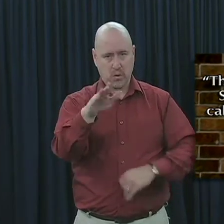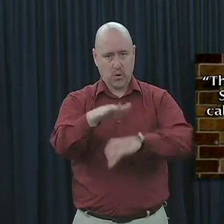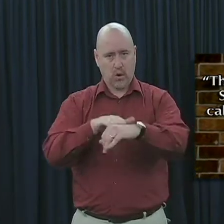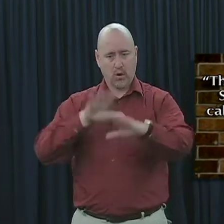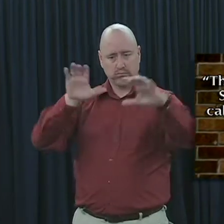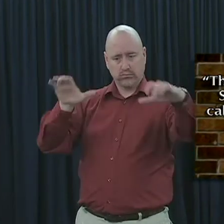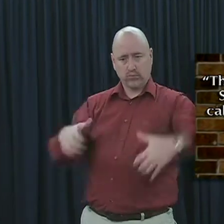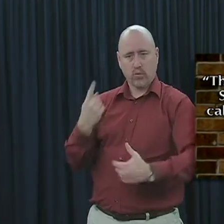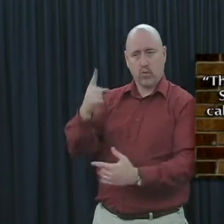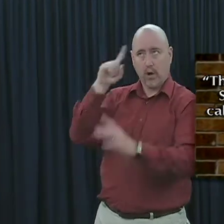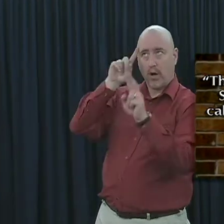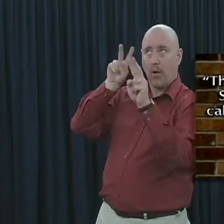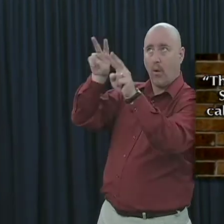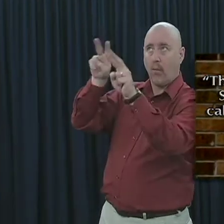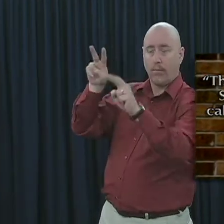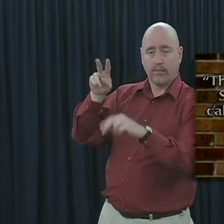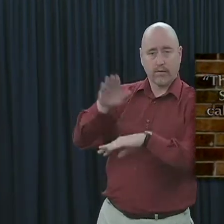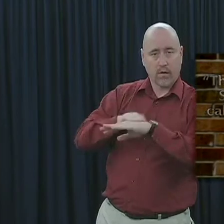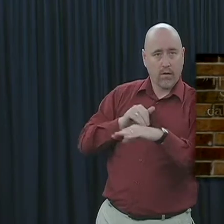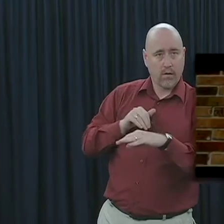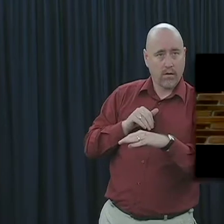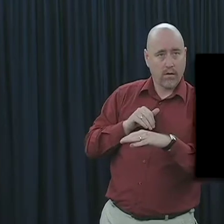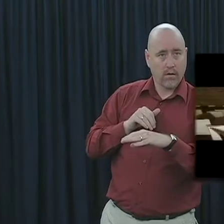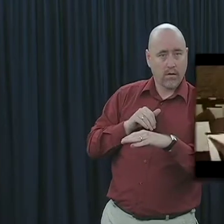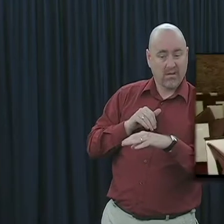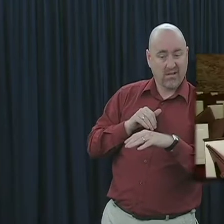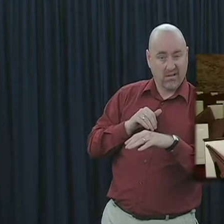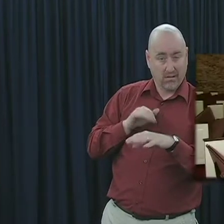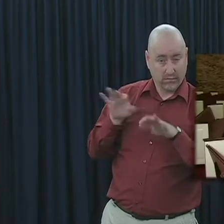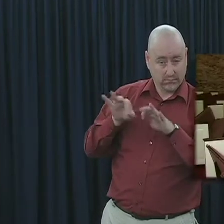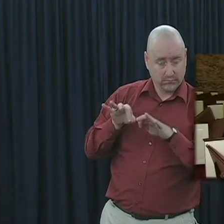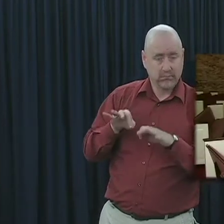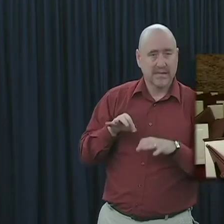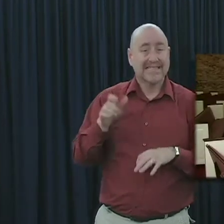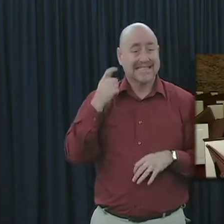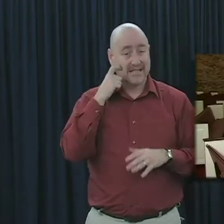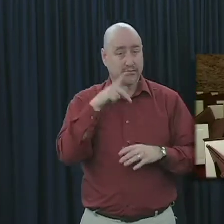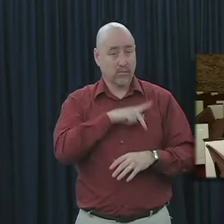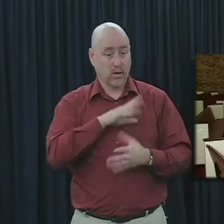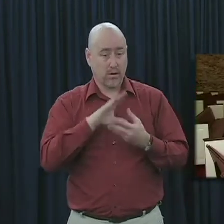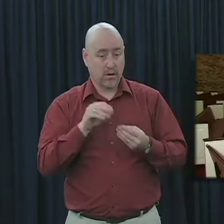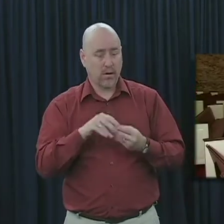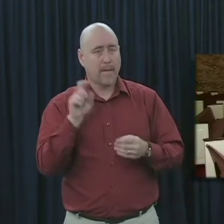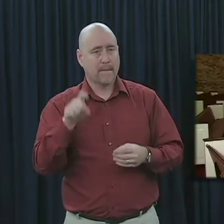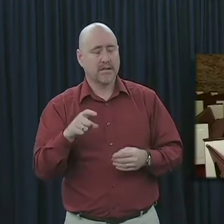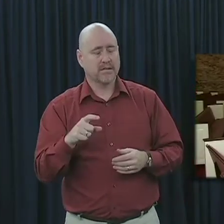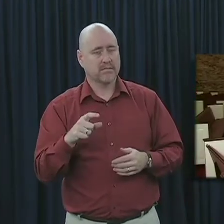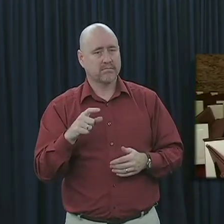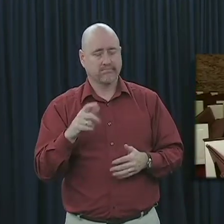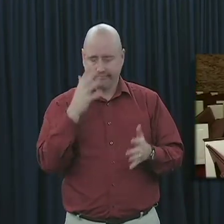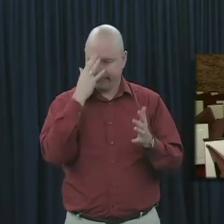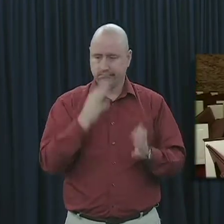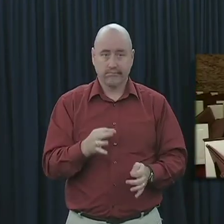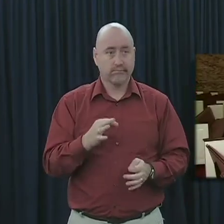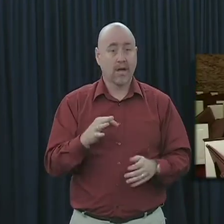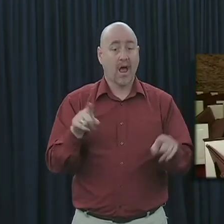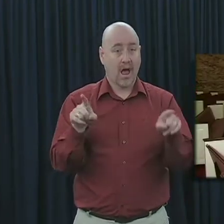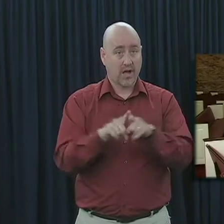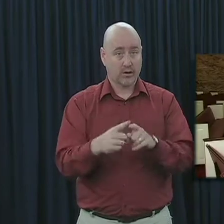you were called in one hope of your calling. After hearing what Paul said, we must conclude that just as there is